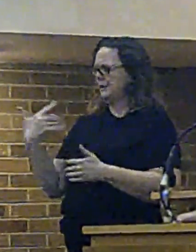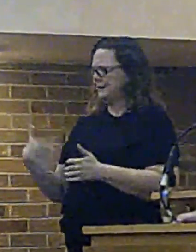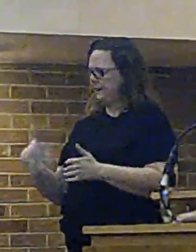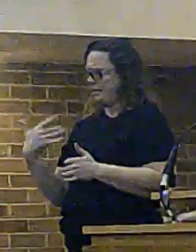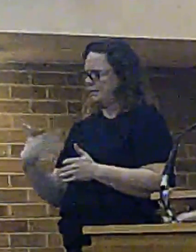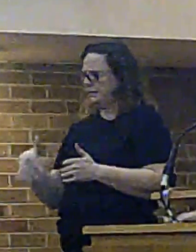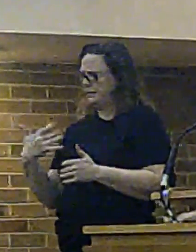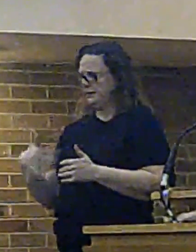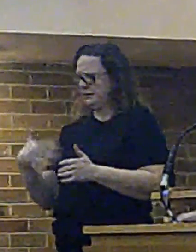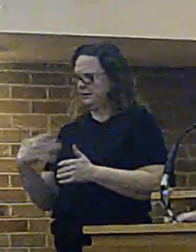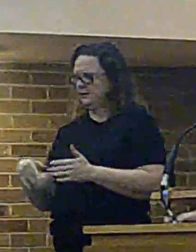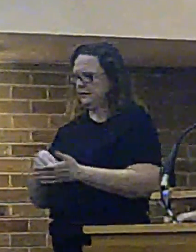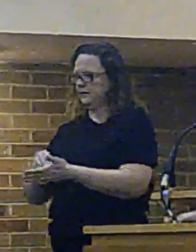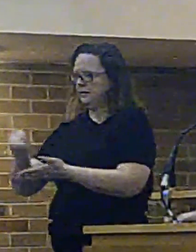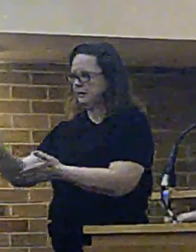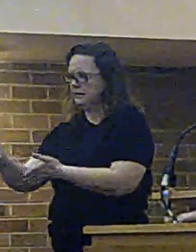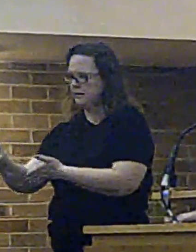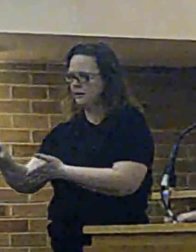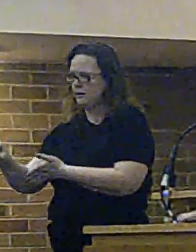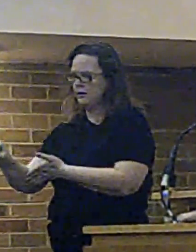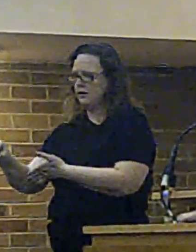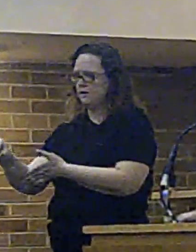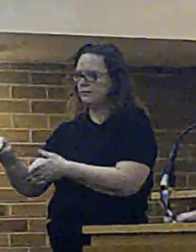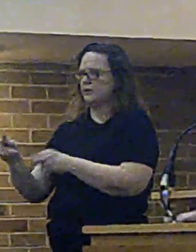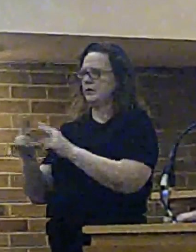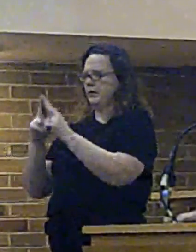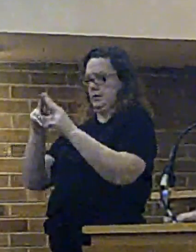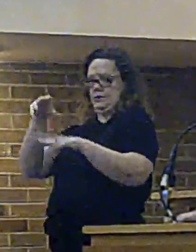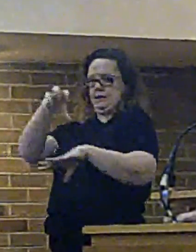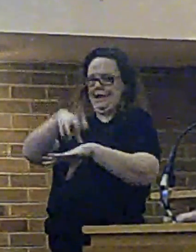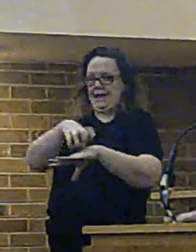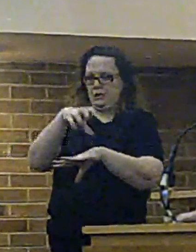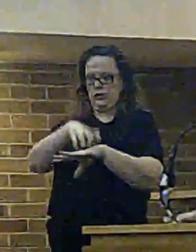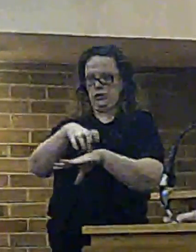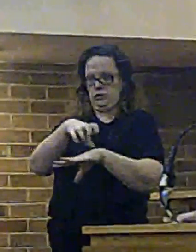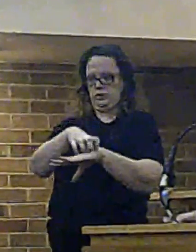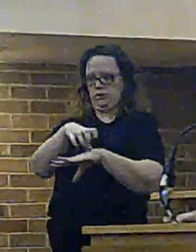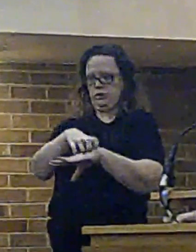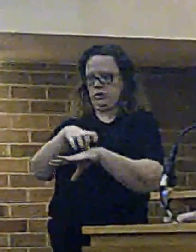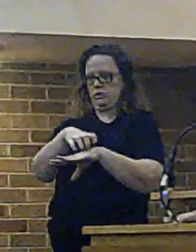directly on fire stations. We've called everything else support services.